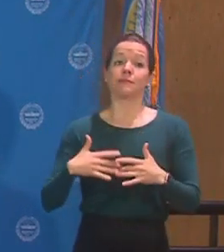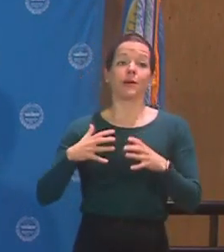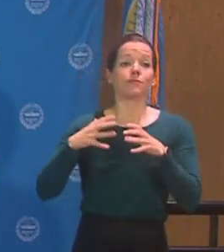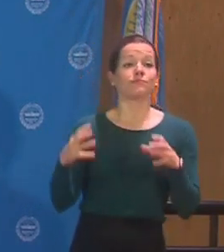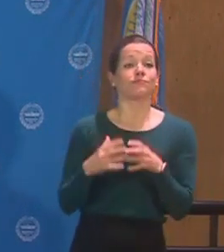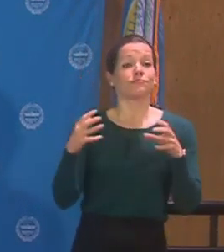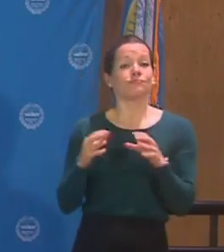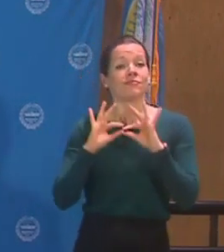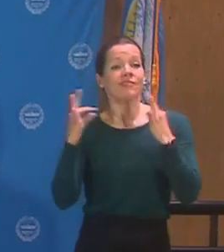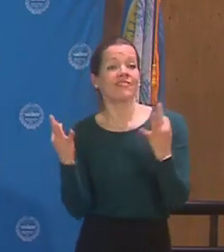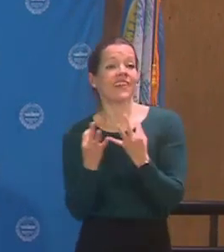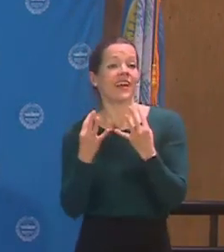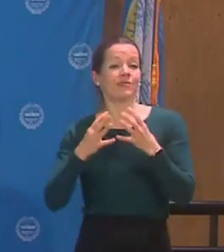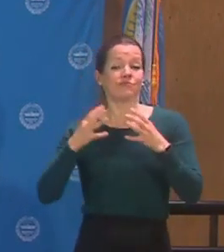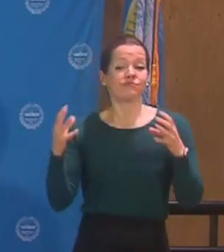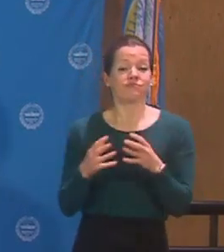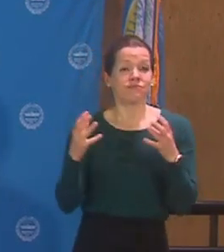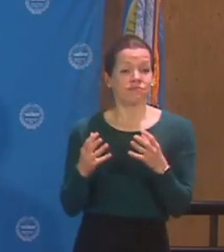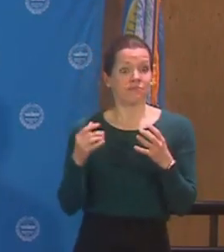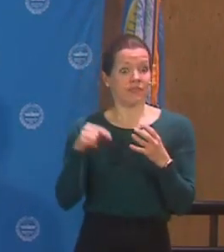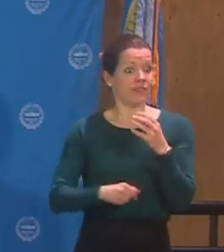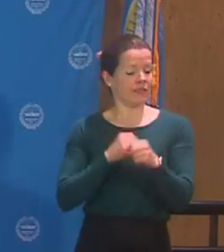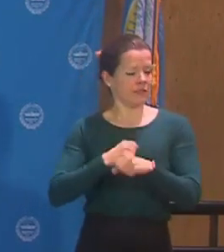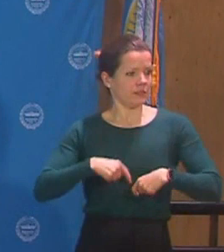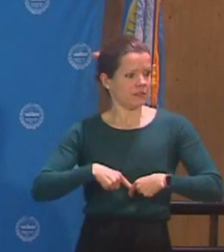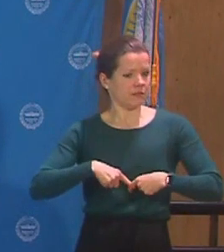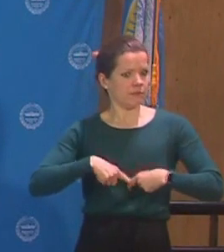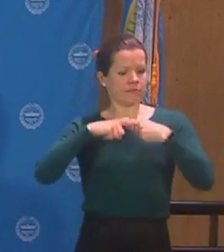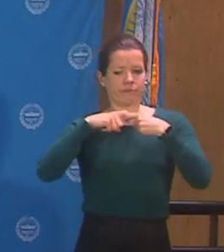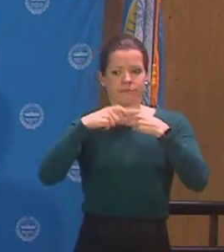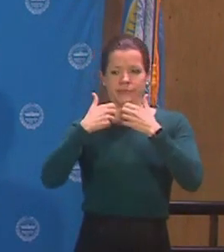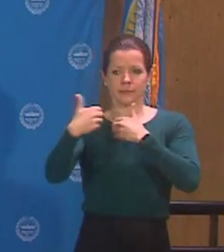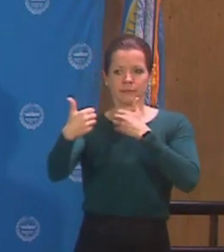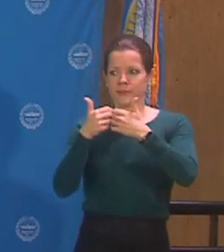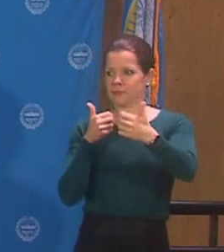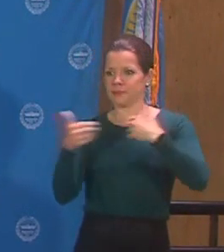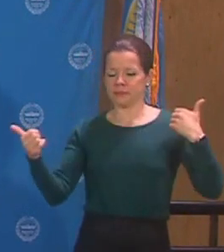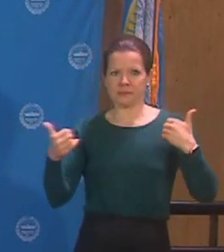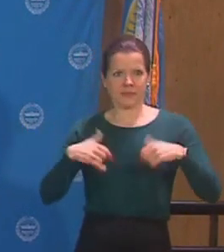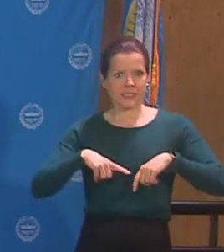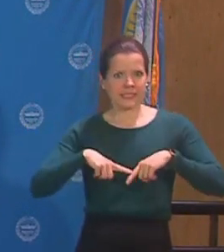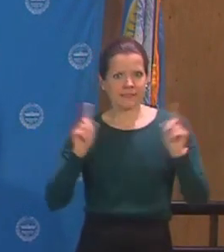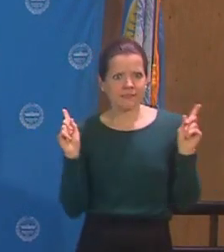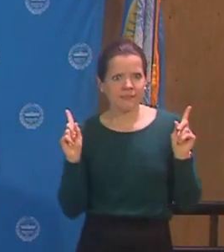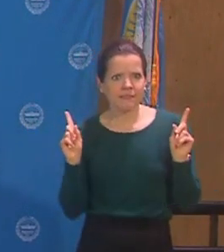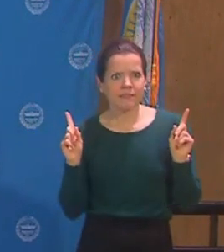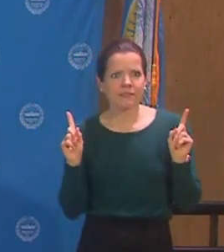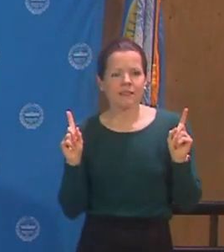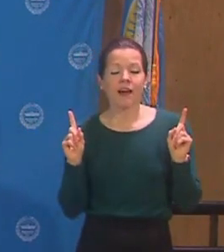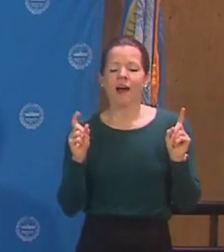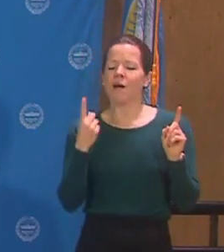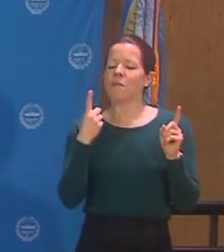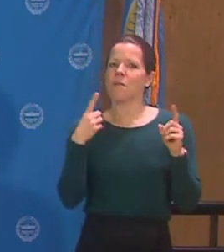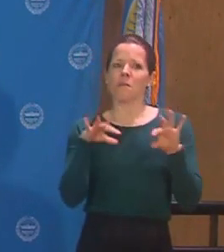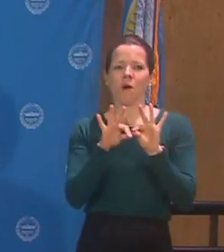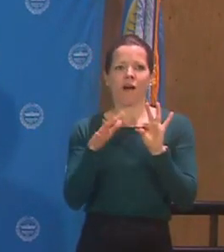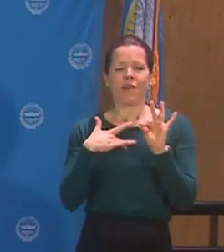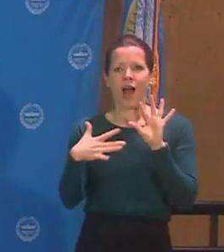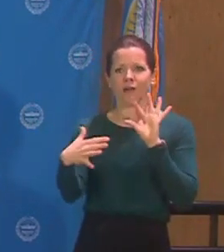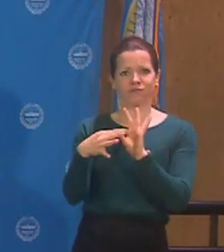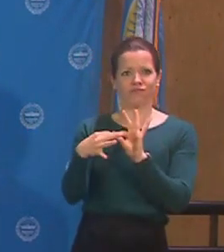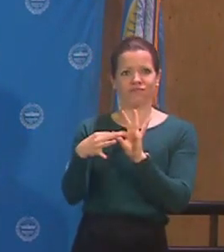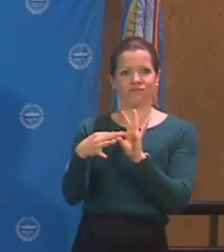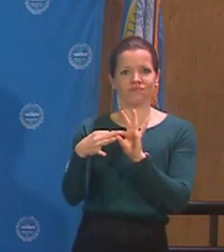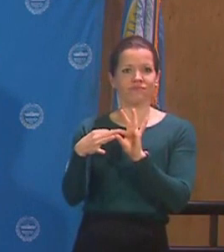that you love and your extended family. But it was important that we still connected with each other and we connected to look out for each other by physical